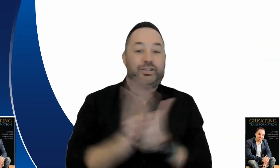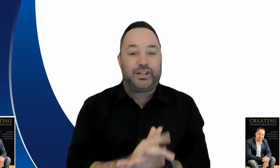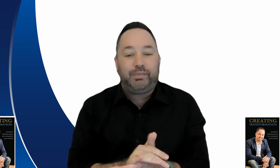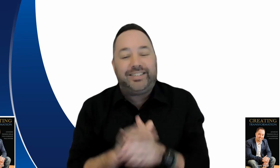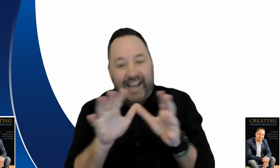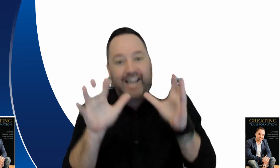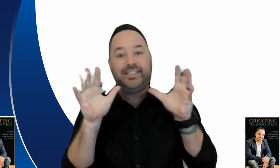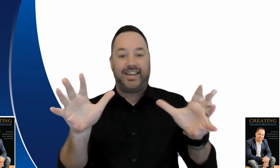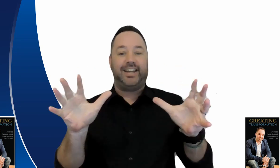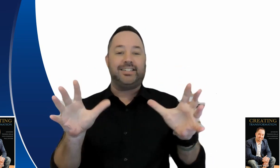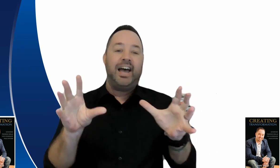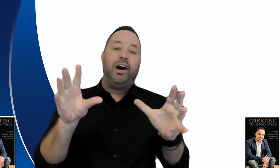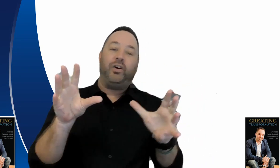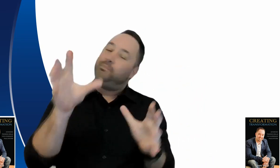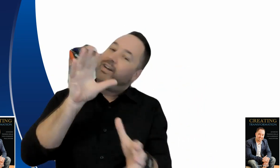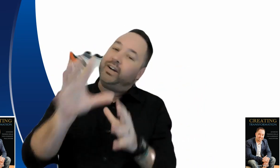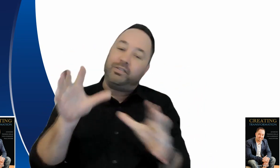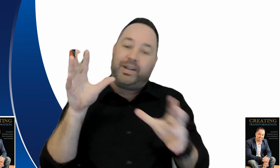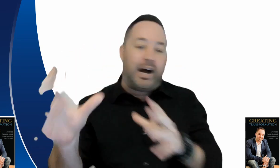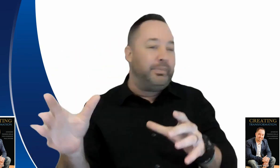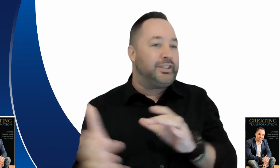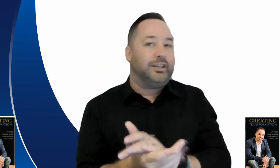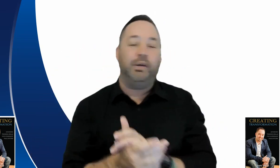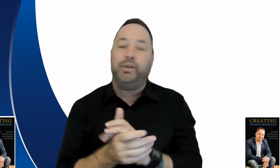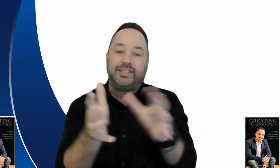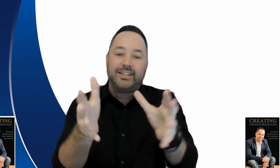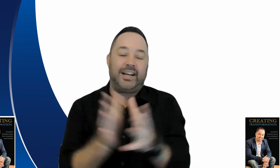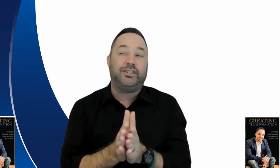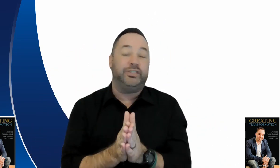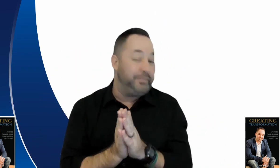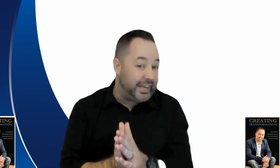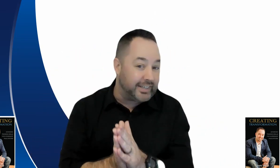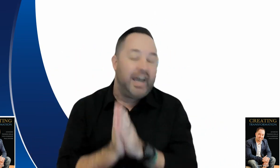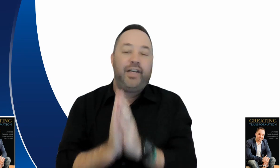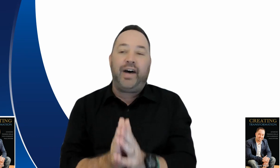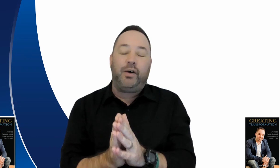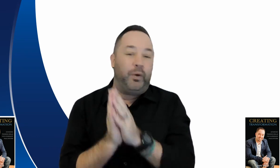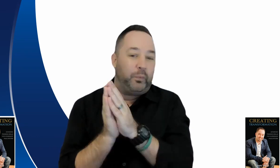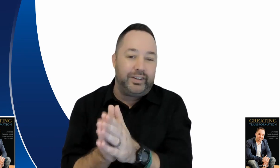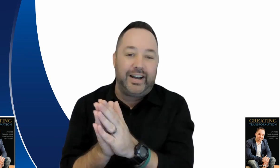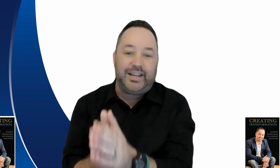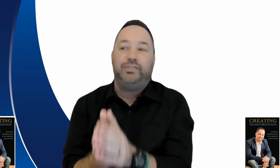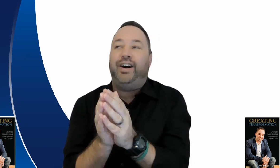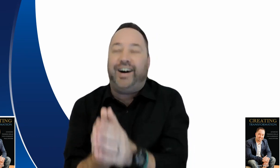video we're talking about 10 things or it may not even be numbers so to speak we're just going to touch on some things that will really identify